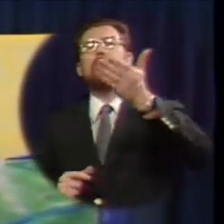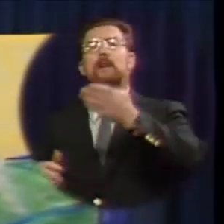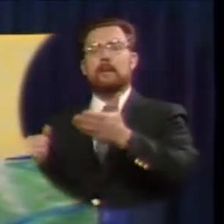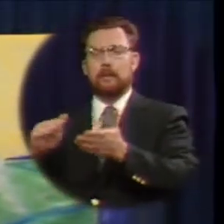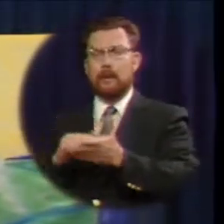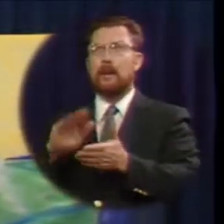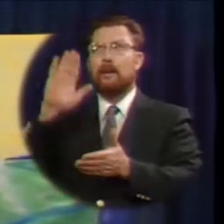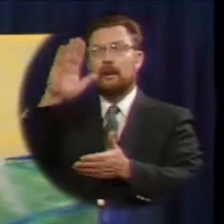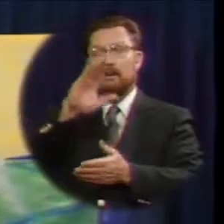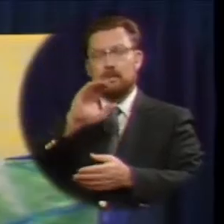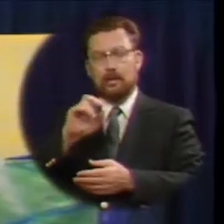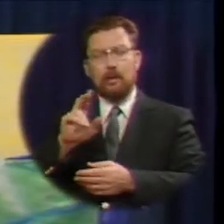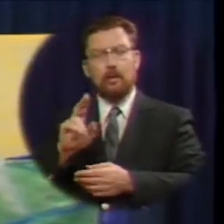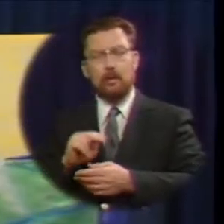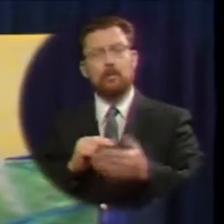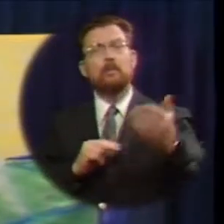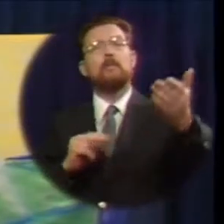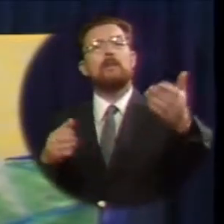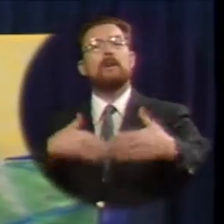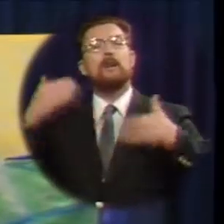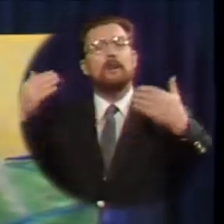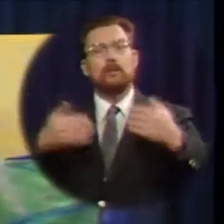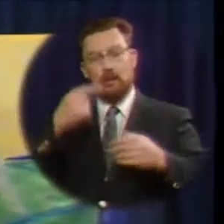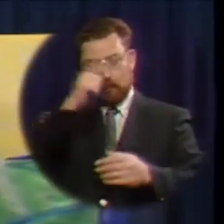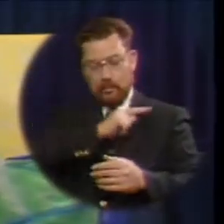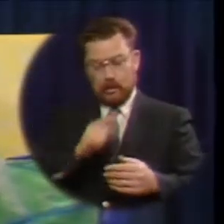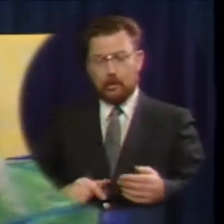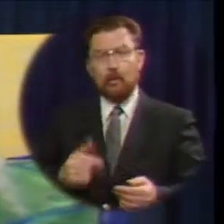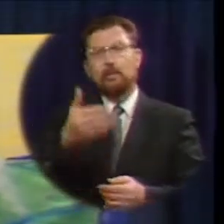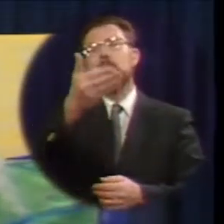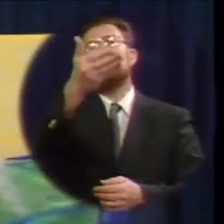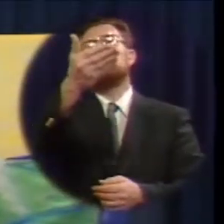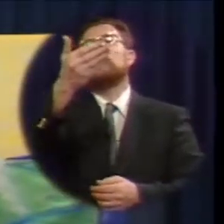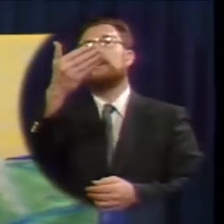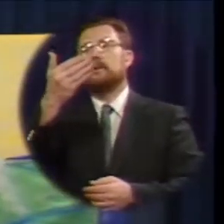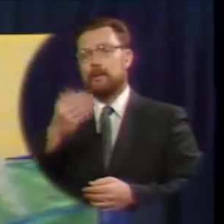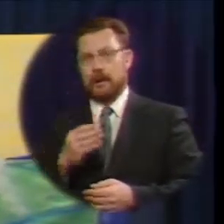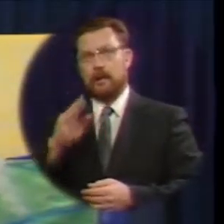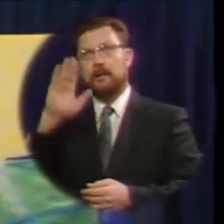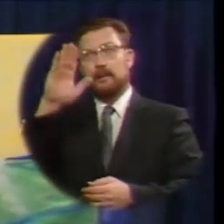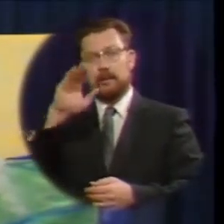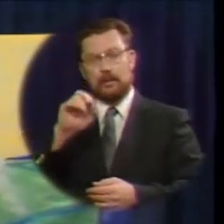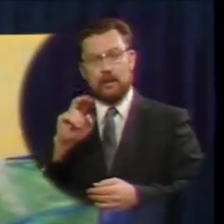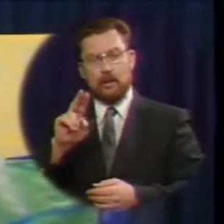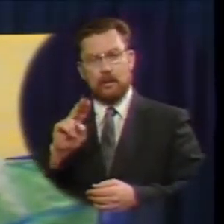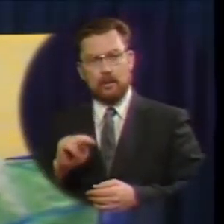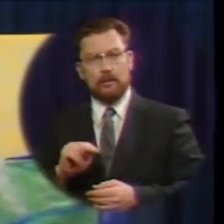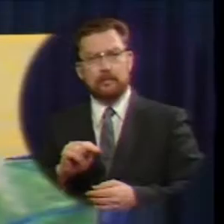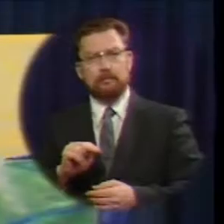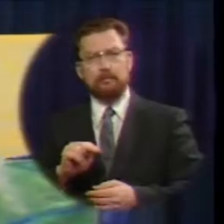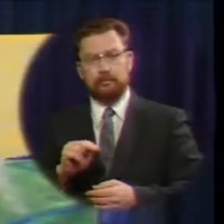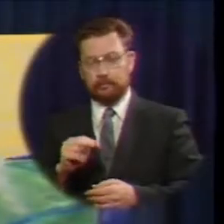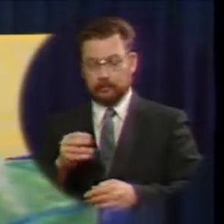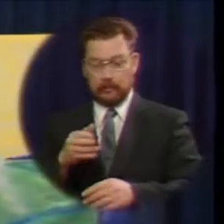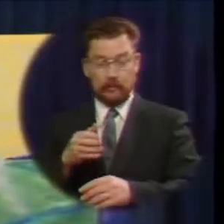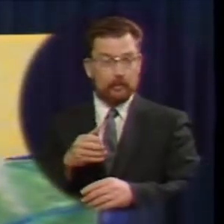rejoice for the Lord brings back his own after the song was completed